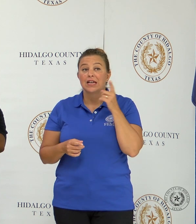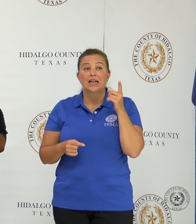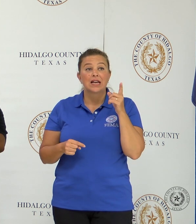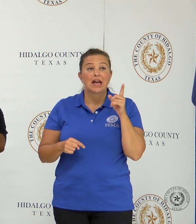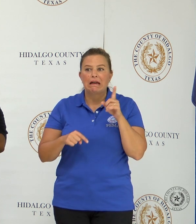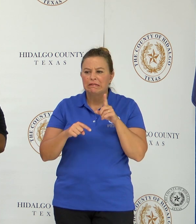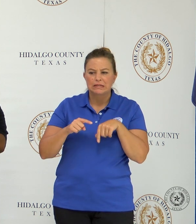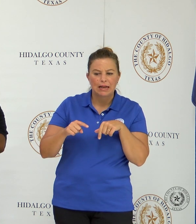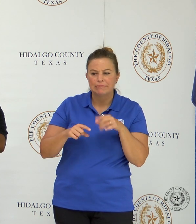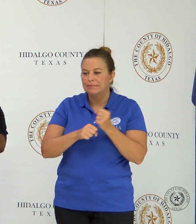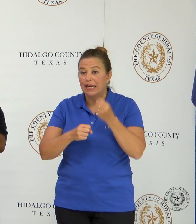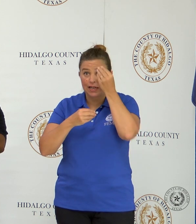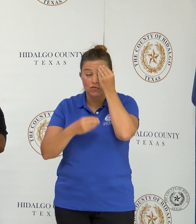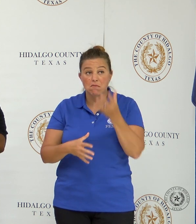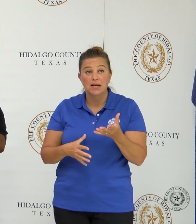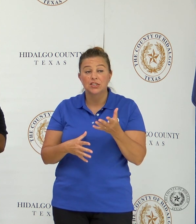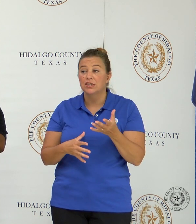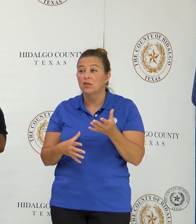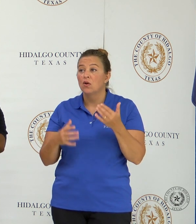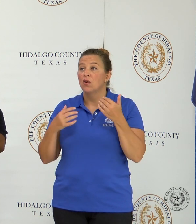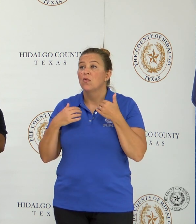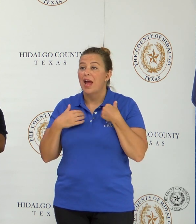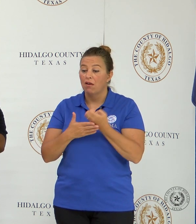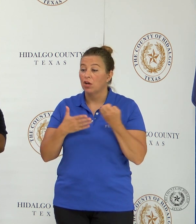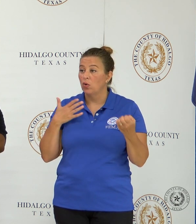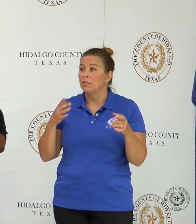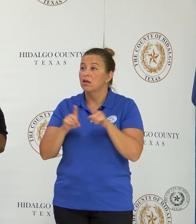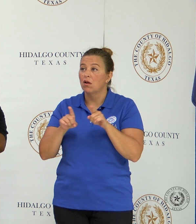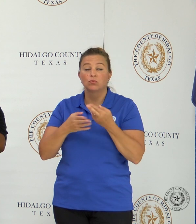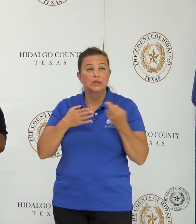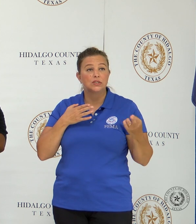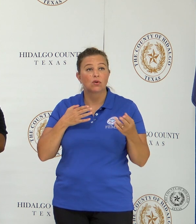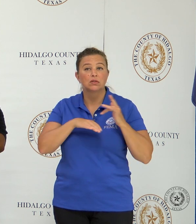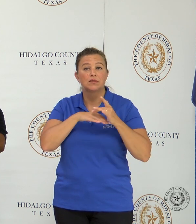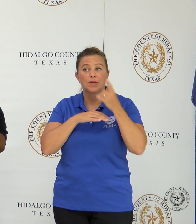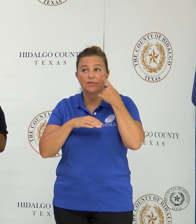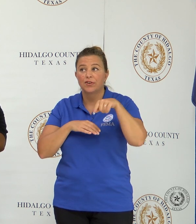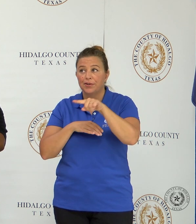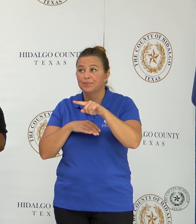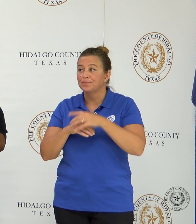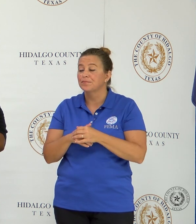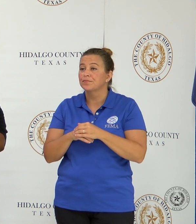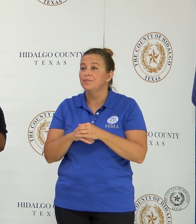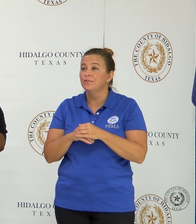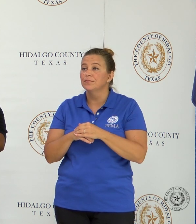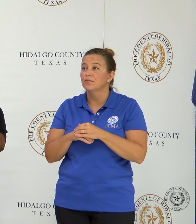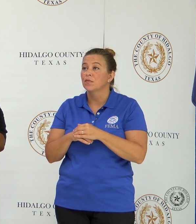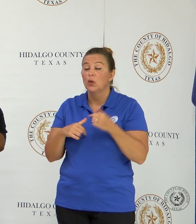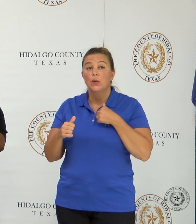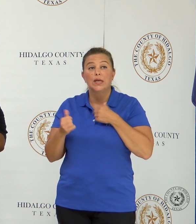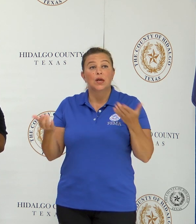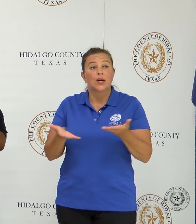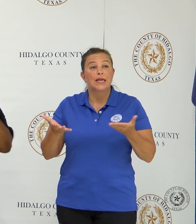get the information, there will be subsequent equipment and also resources made available for you. We are